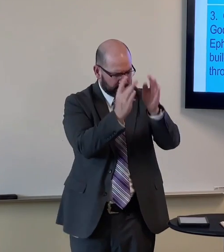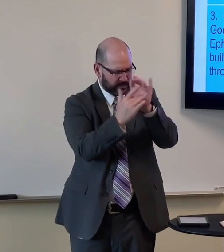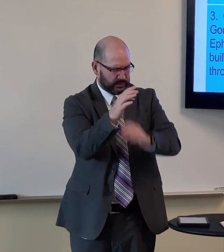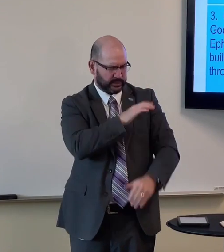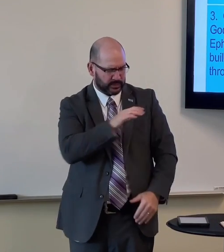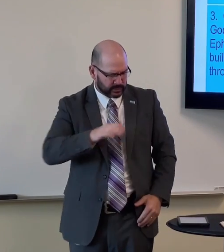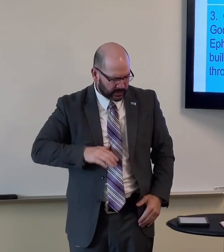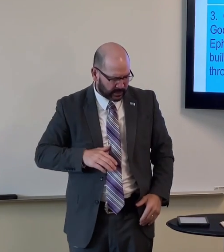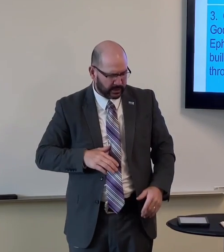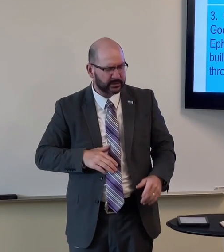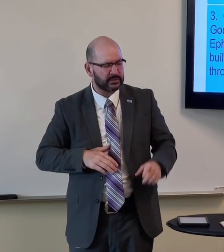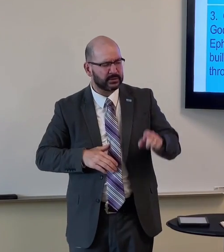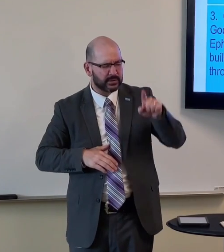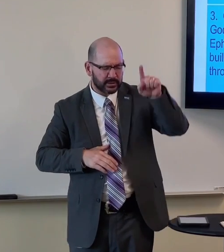you gave your son Jesus Christ